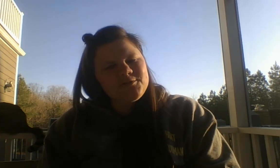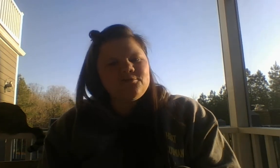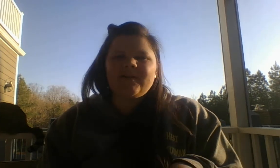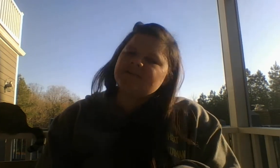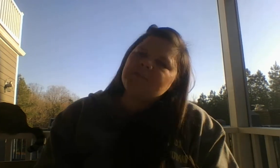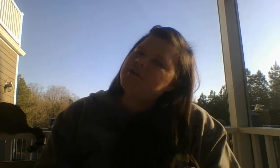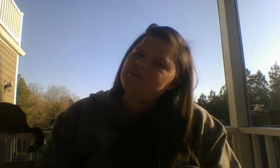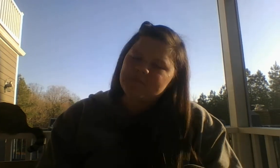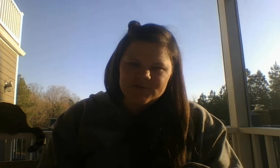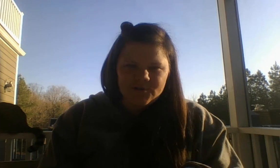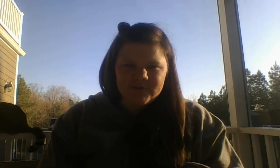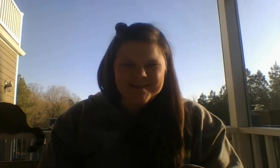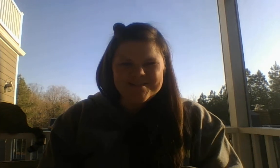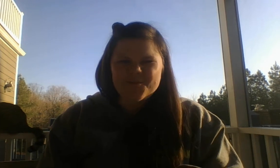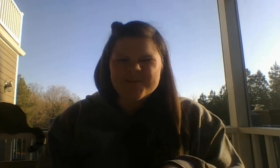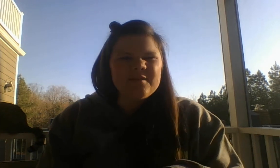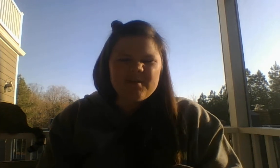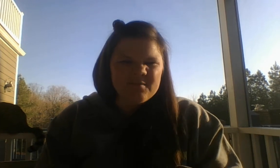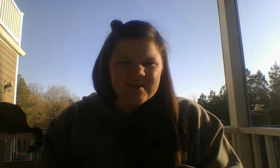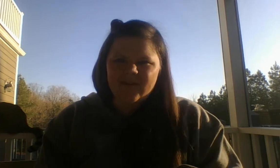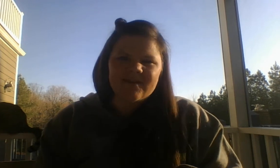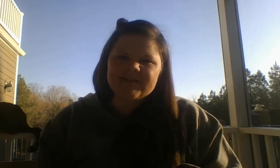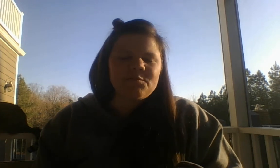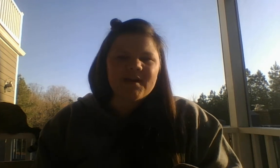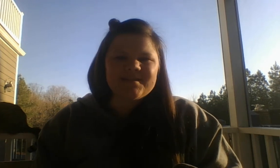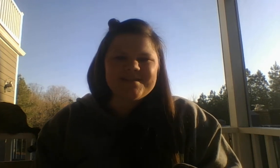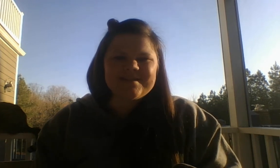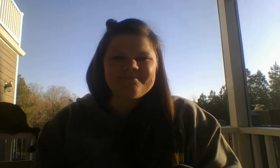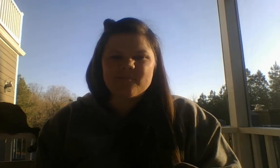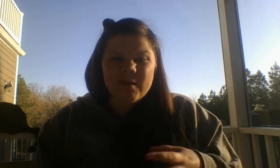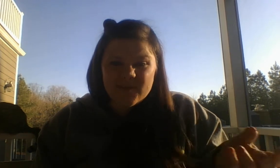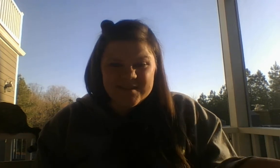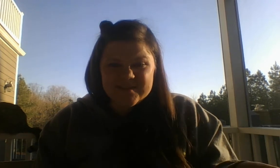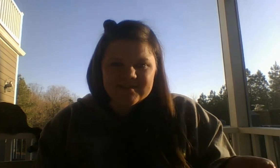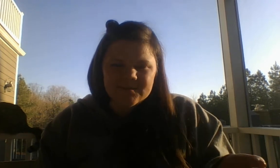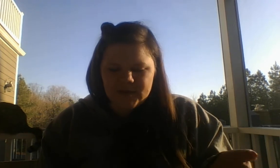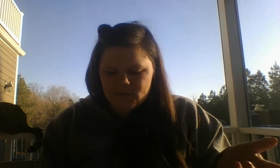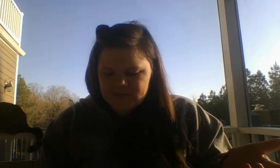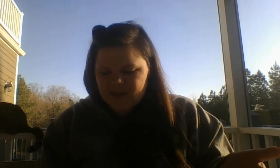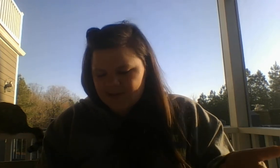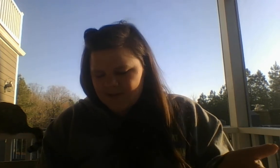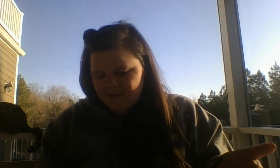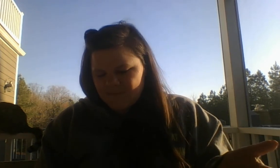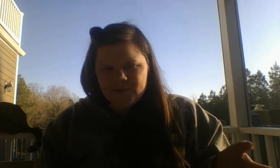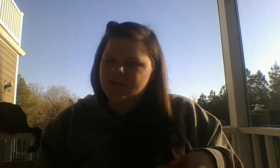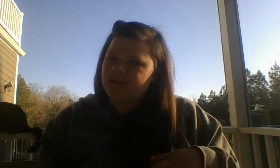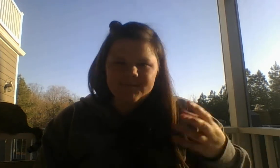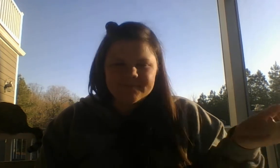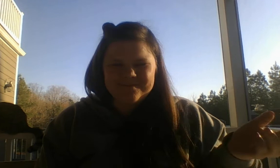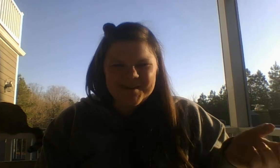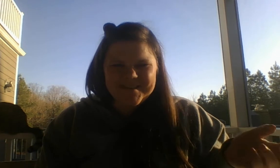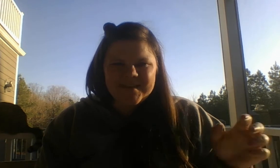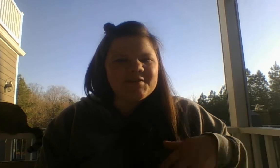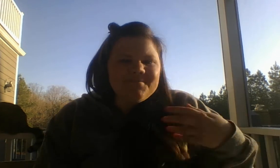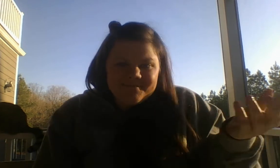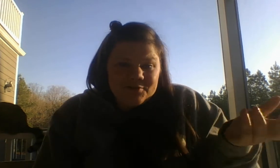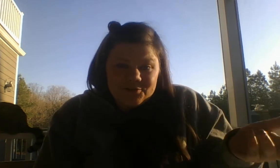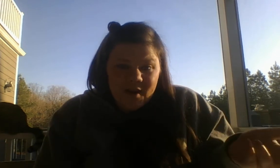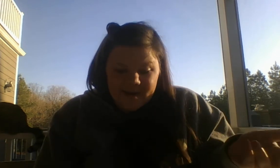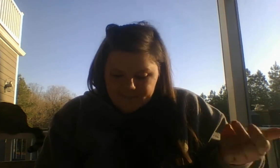do, and some reading groups don't. So for some people, they've had lots of practice. Maybe this isn't something you've done. Maybe you're like, what? Let's try it.